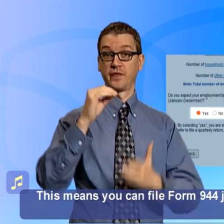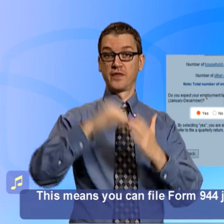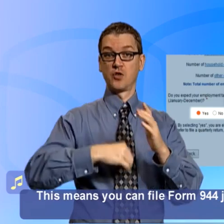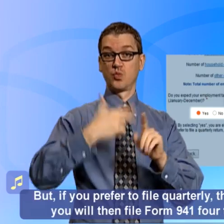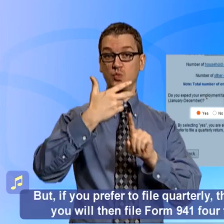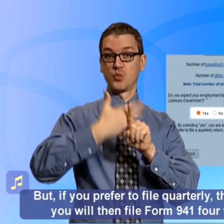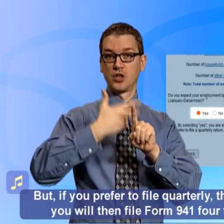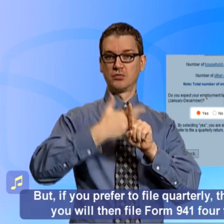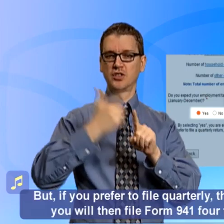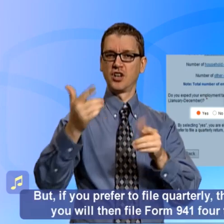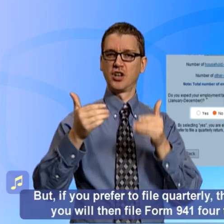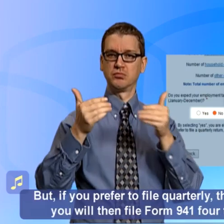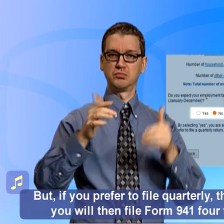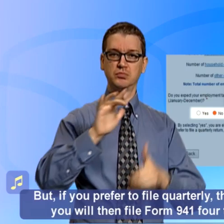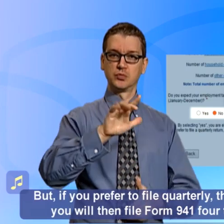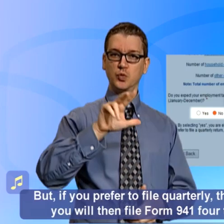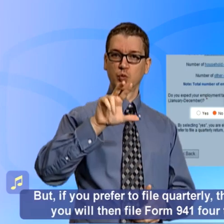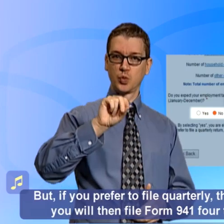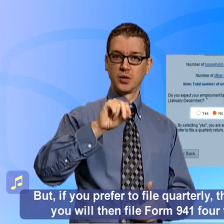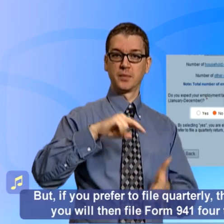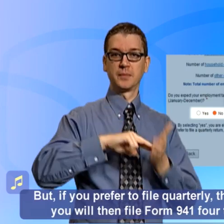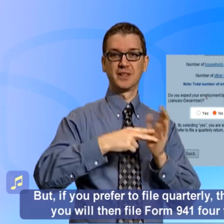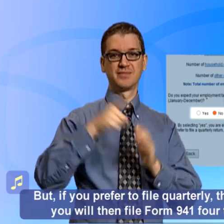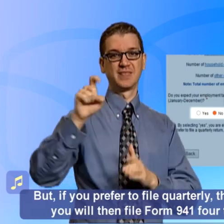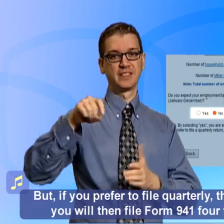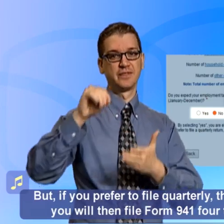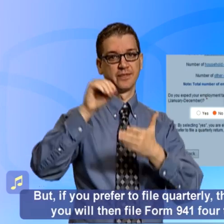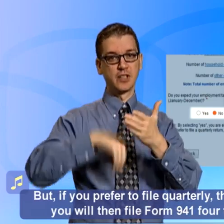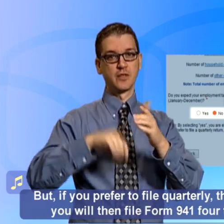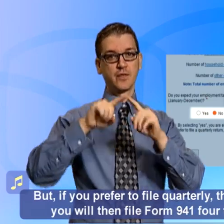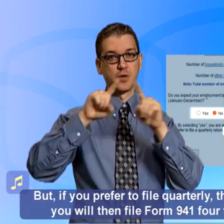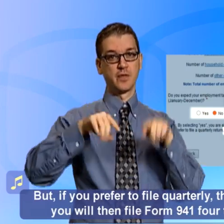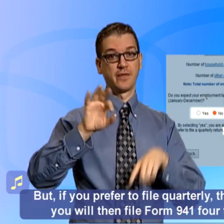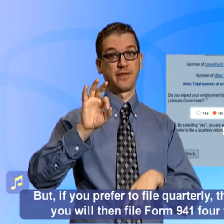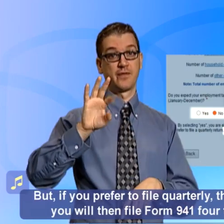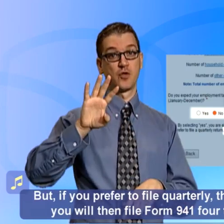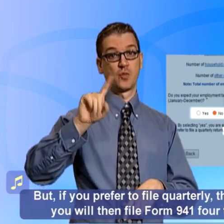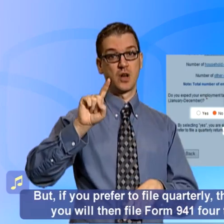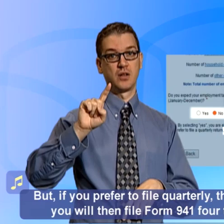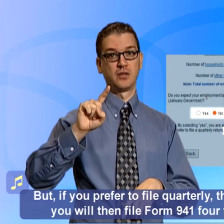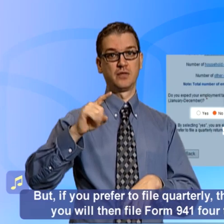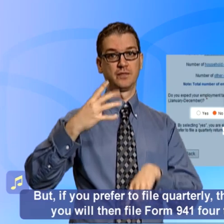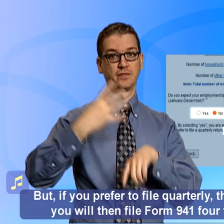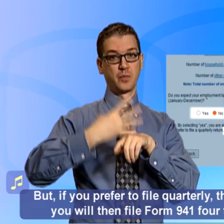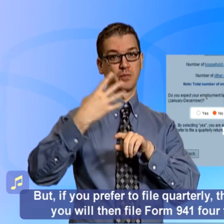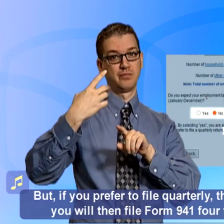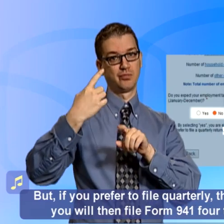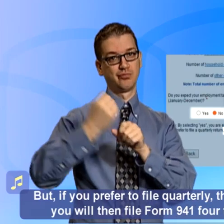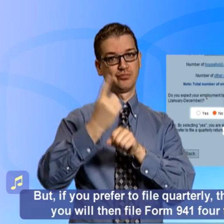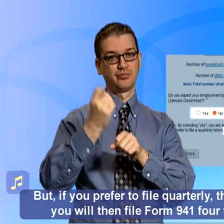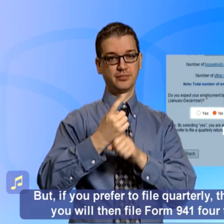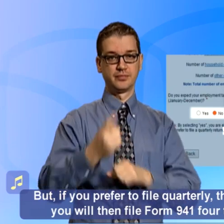But if you prefer to file quarterly then click no and you will then file form 941 four times a year.